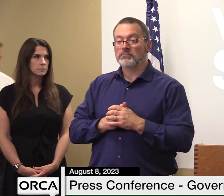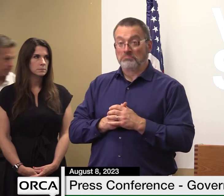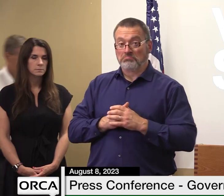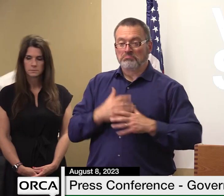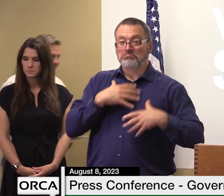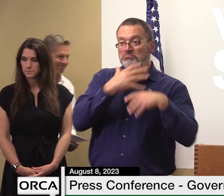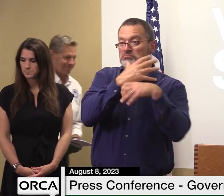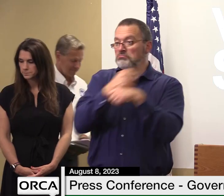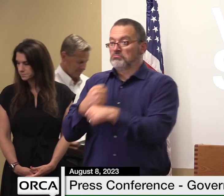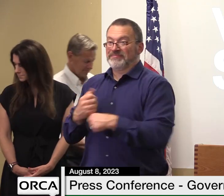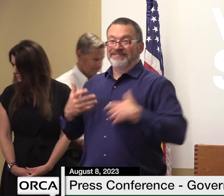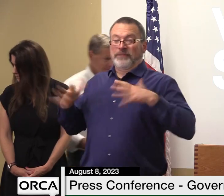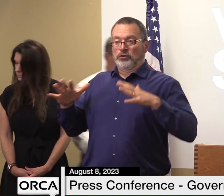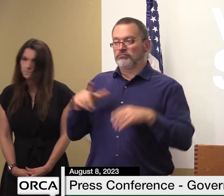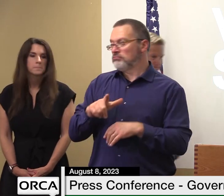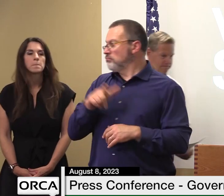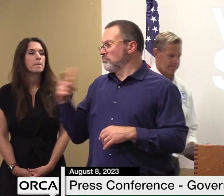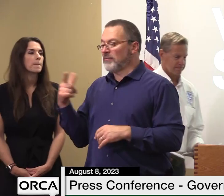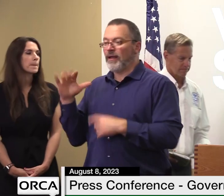roy from fema